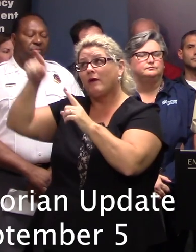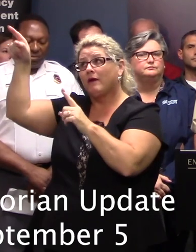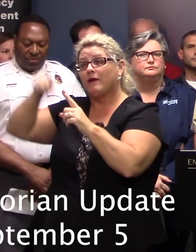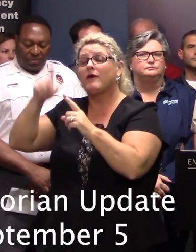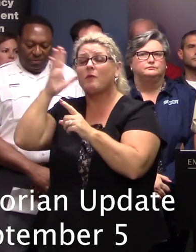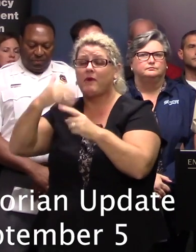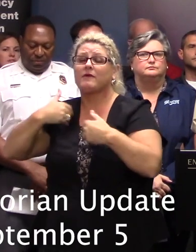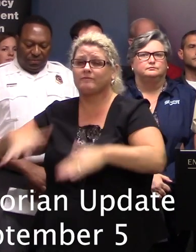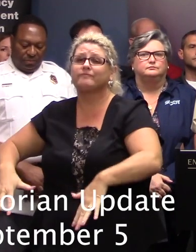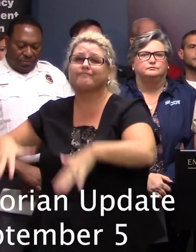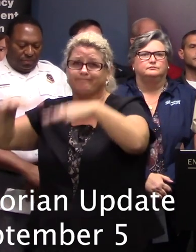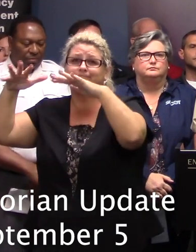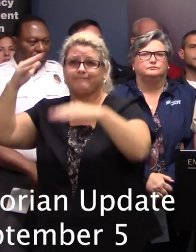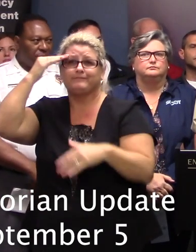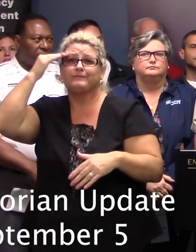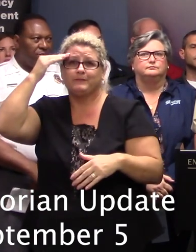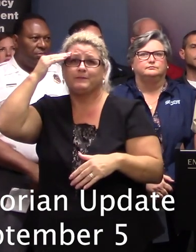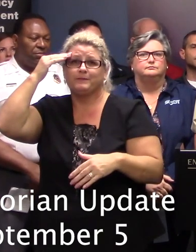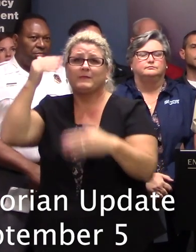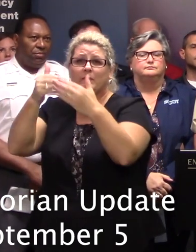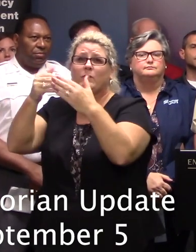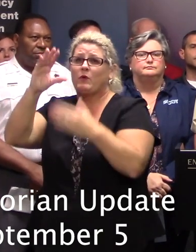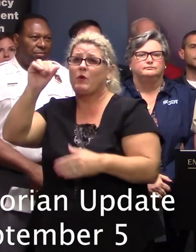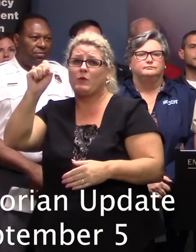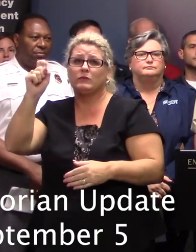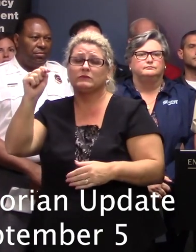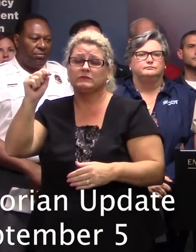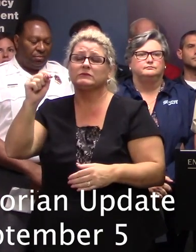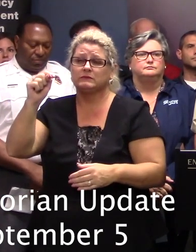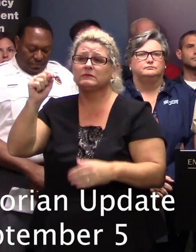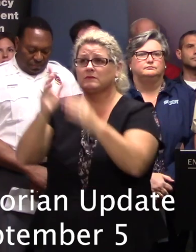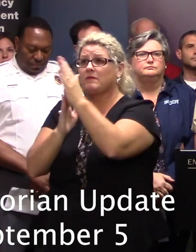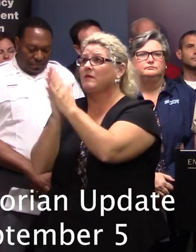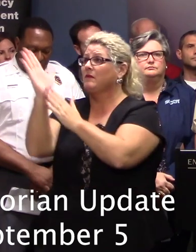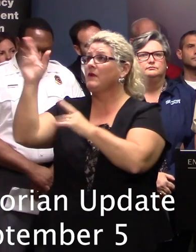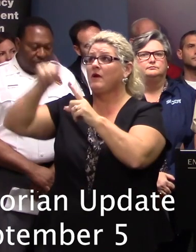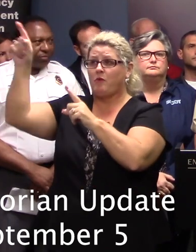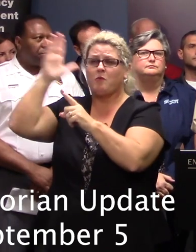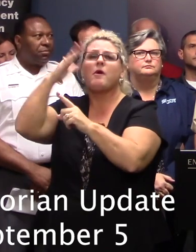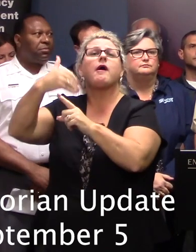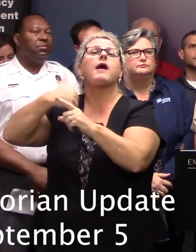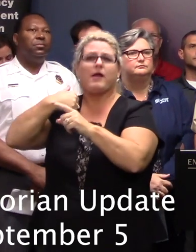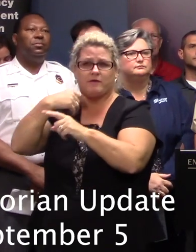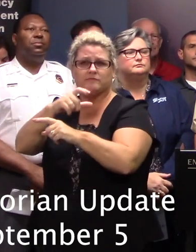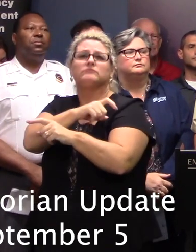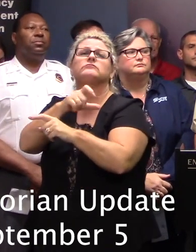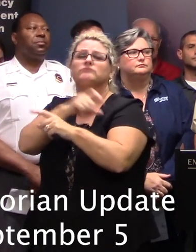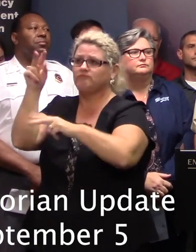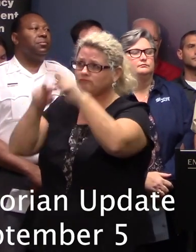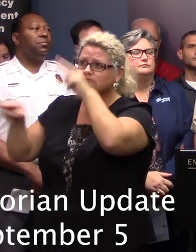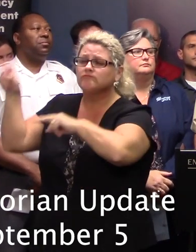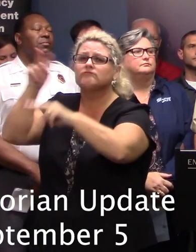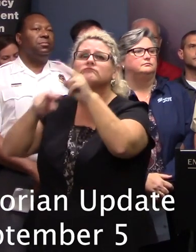in the upper areas of our state, the upper coastline. Those areas, too, will be patrolled. We will be working